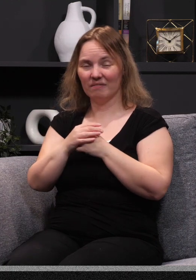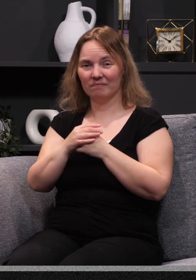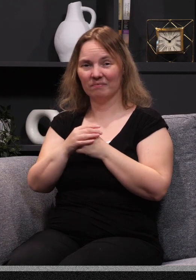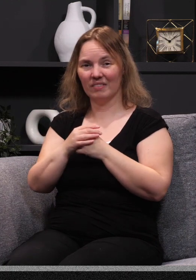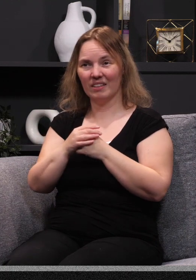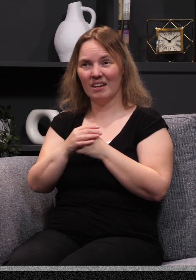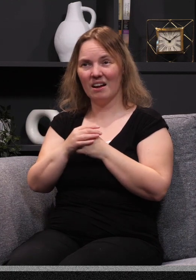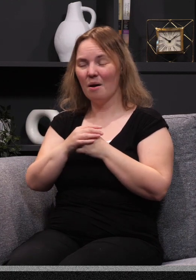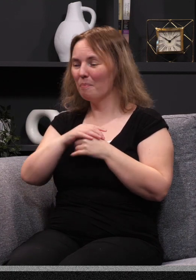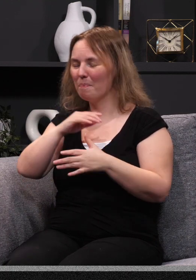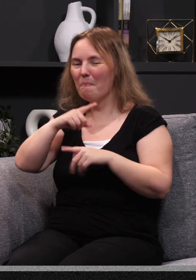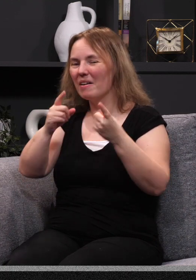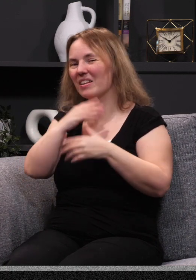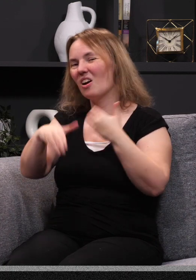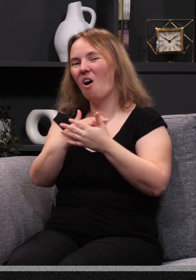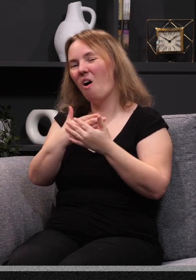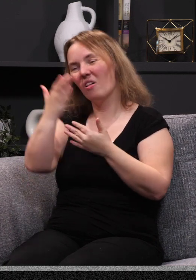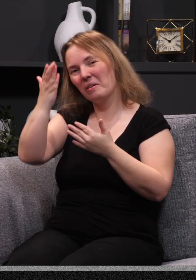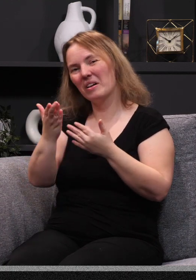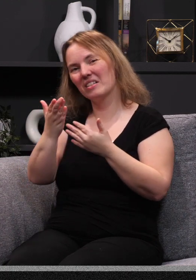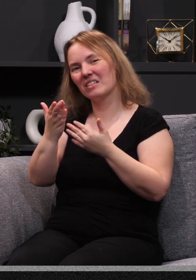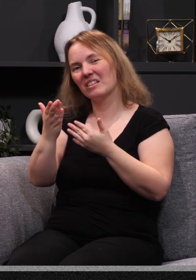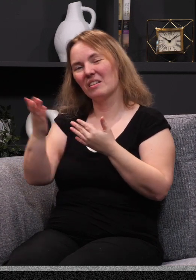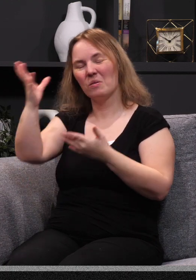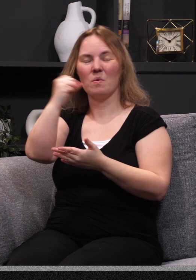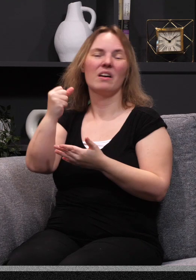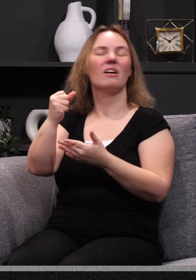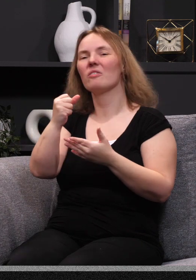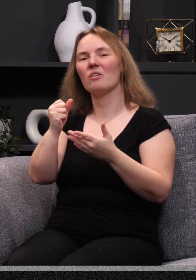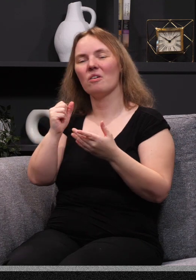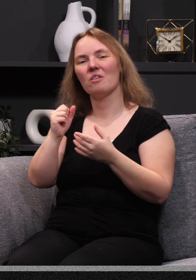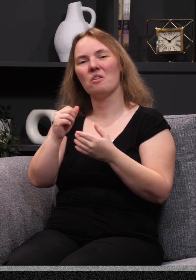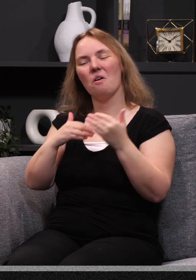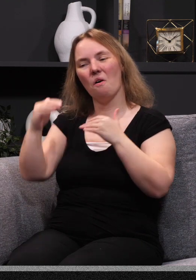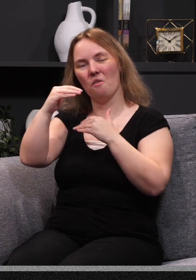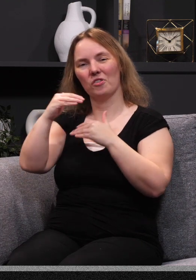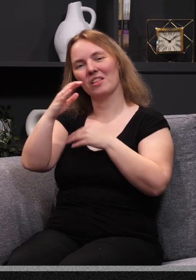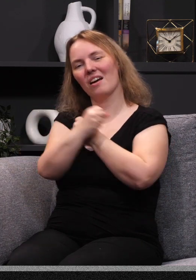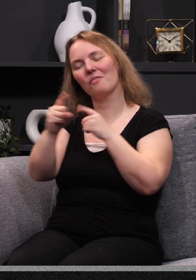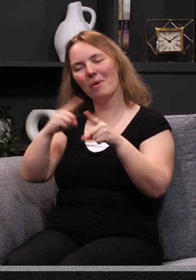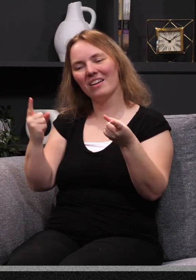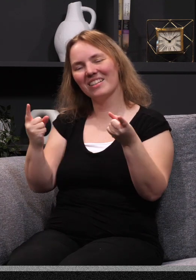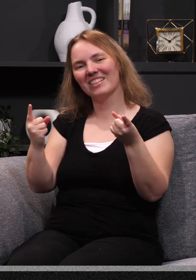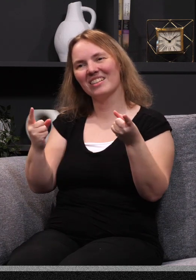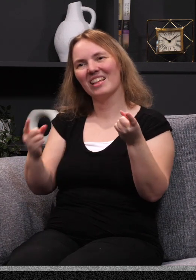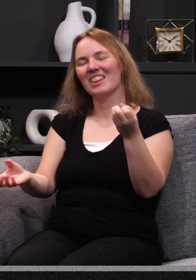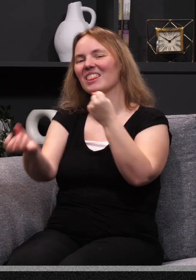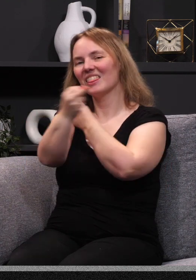wrath first, I mean, he's all those things in perfect balance. But if that's all he was, that would have won out over love. But love won out. But it won